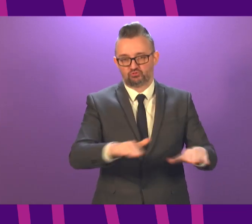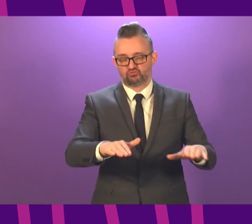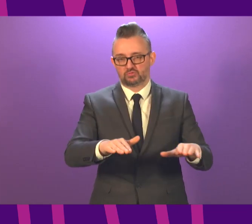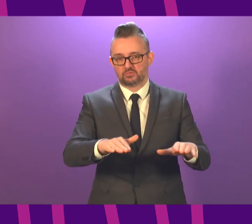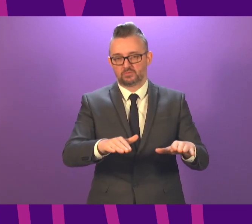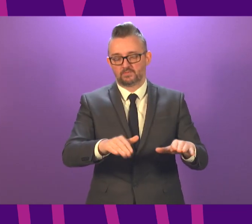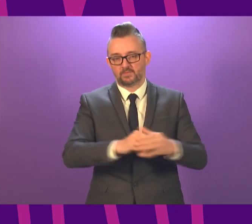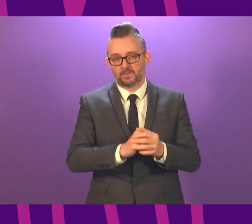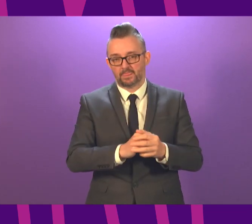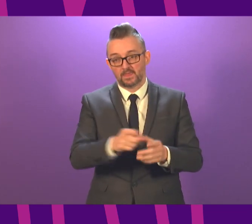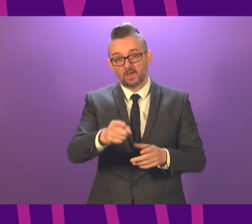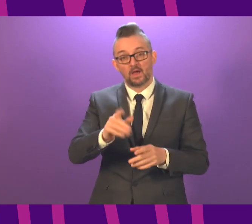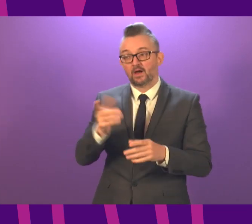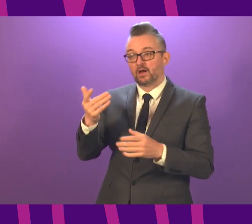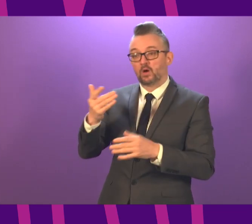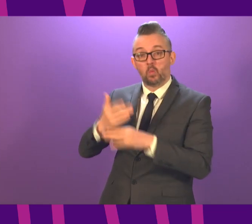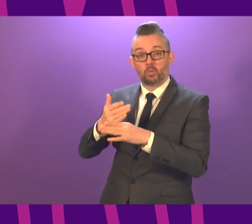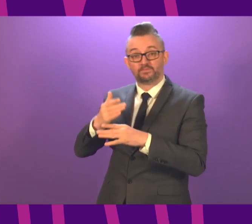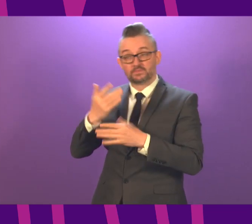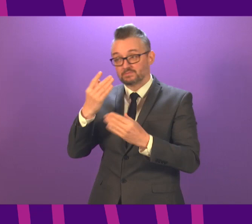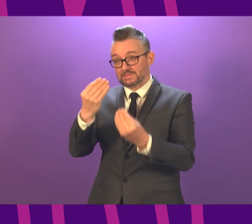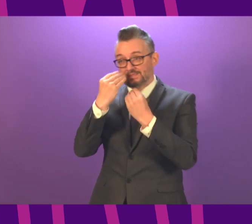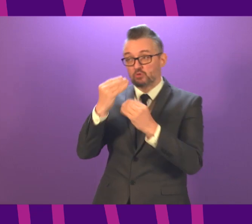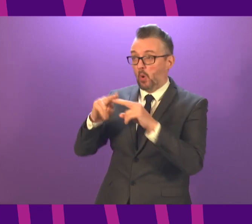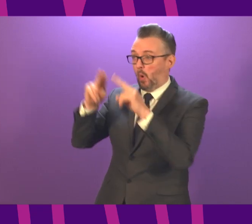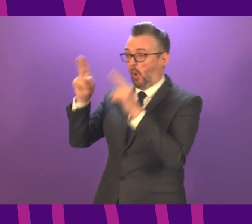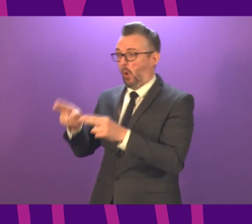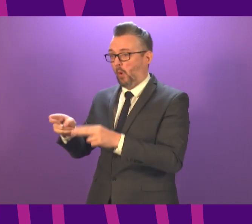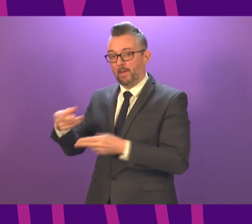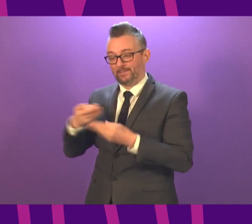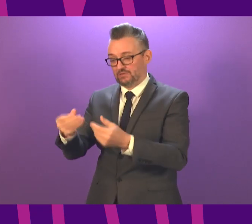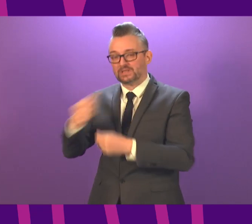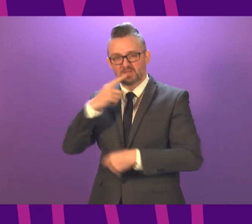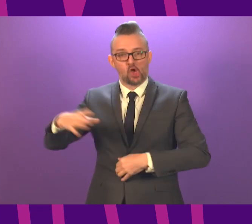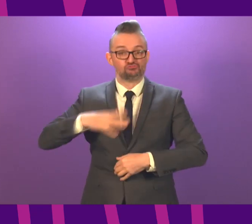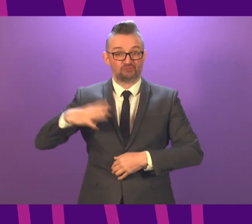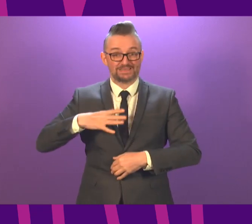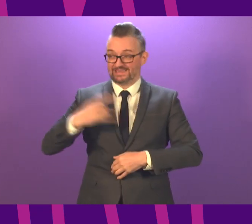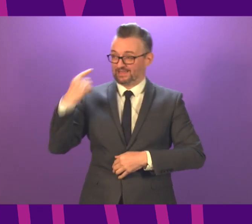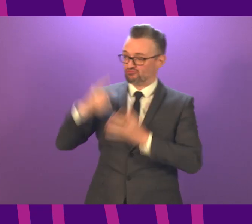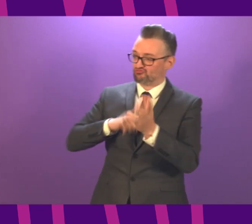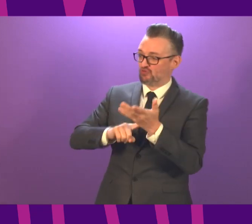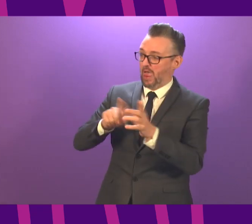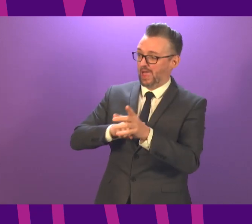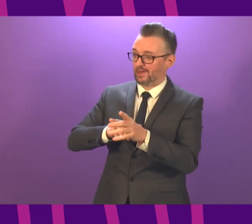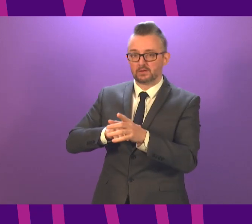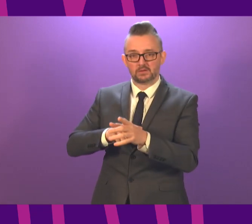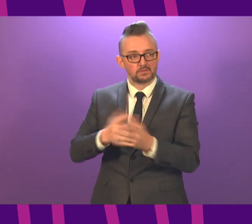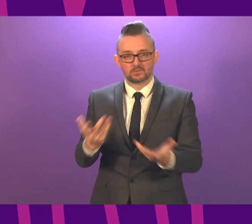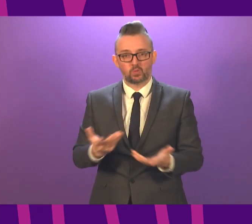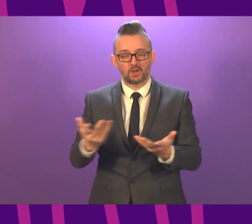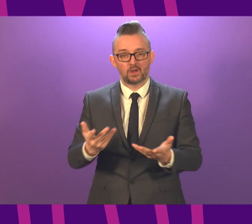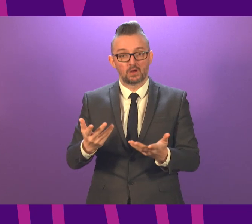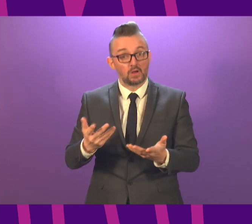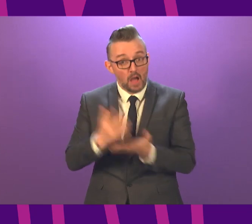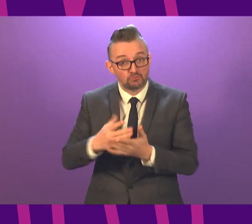about whether the remote learning materials which we were promised were ready back in July are ready now, six months later. It is